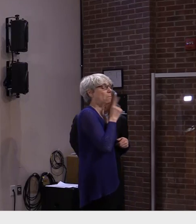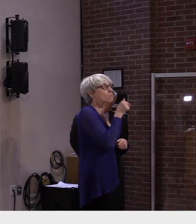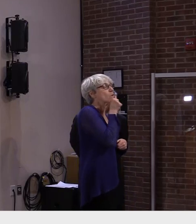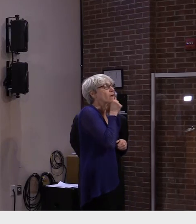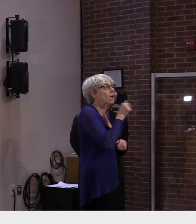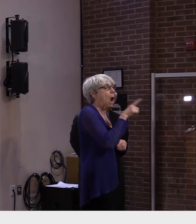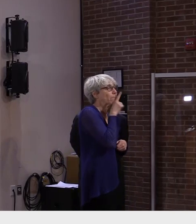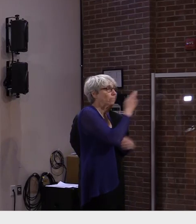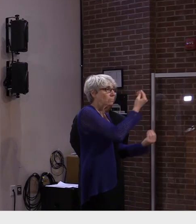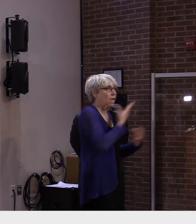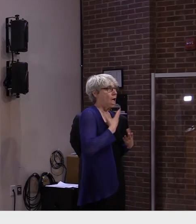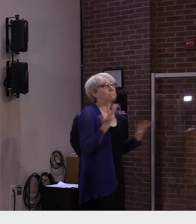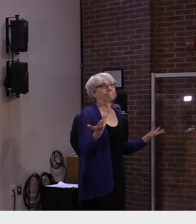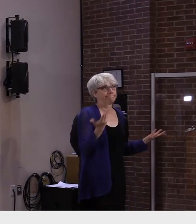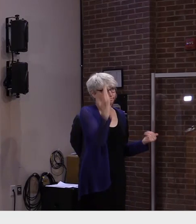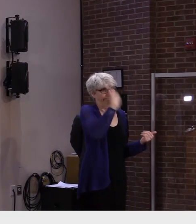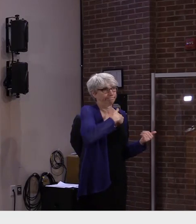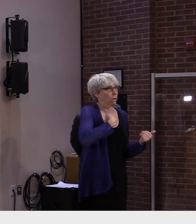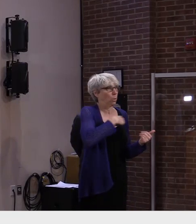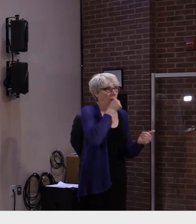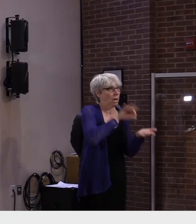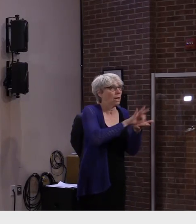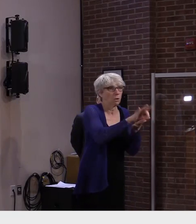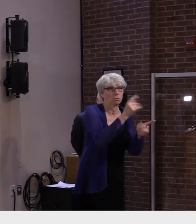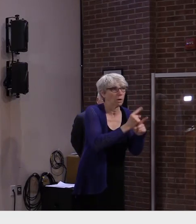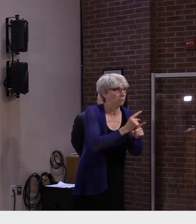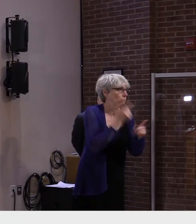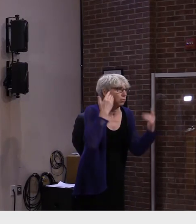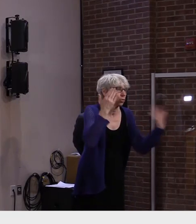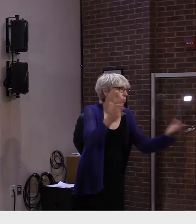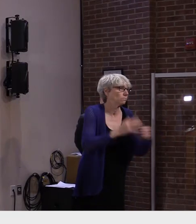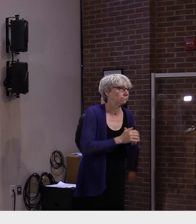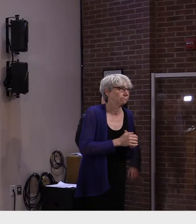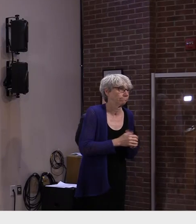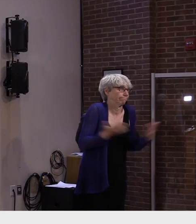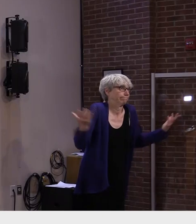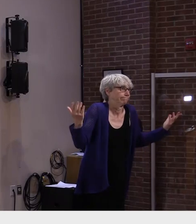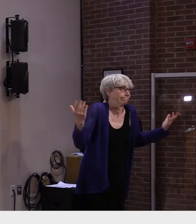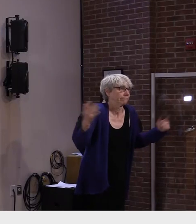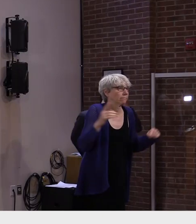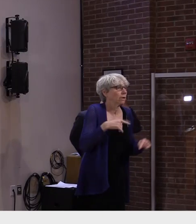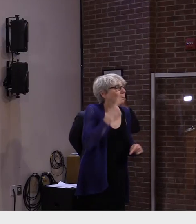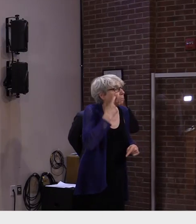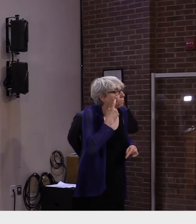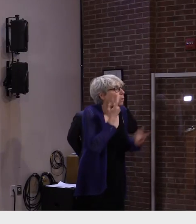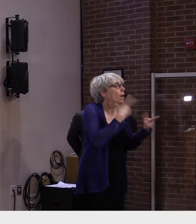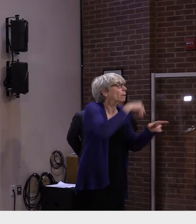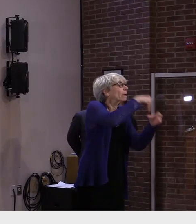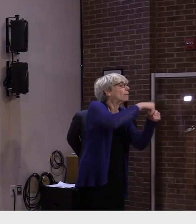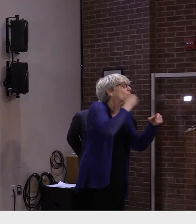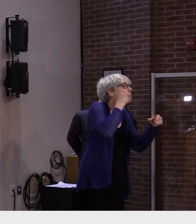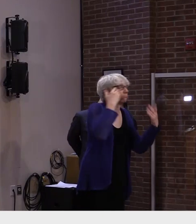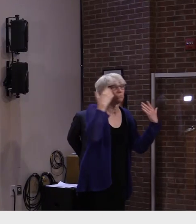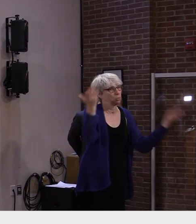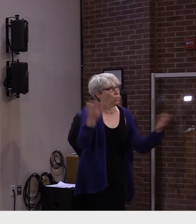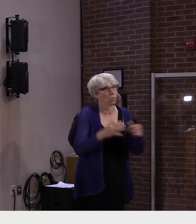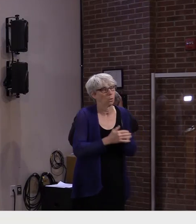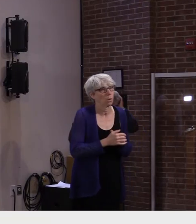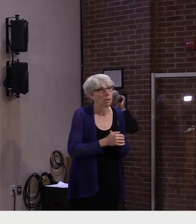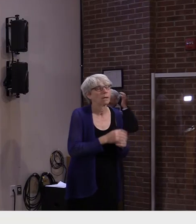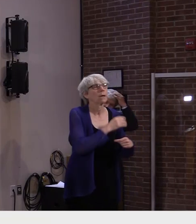that would go under the radar because we'd have no idea that they'd even done the test. There's some